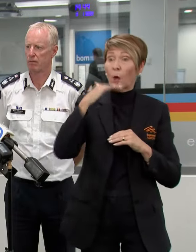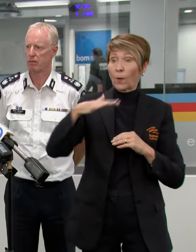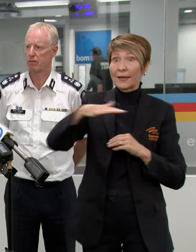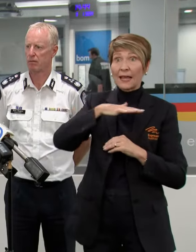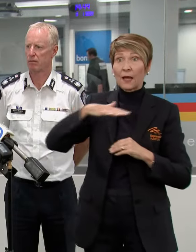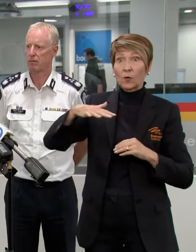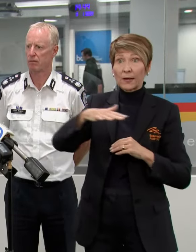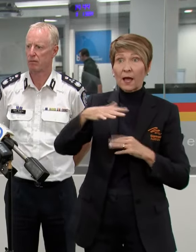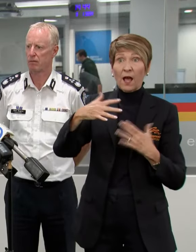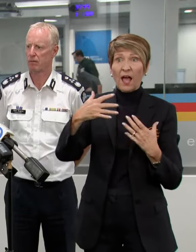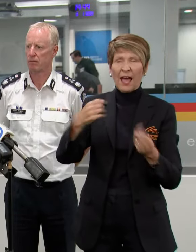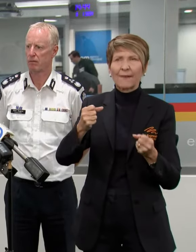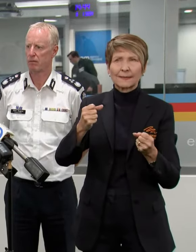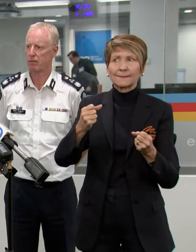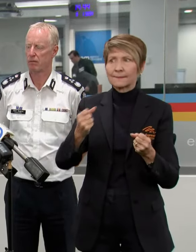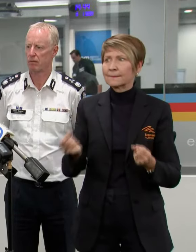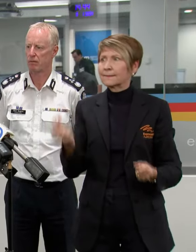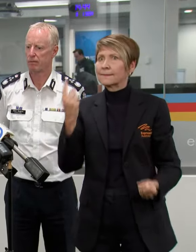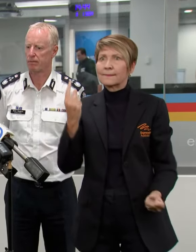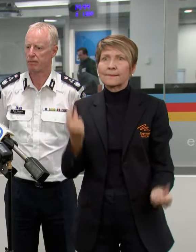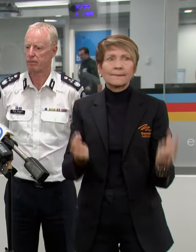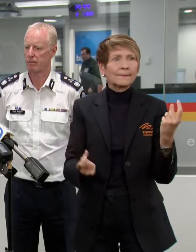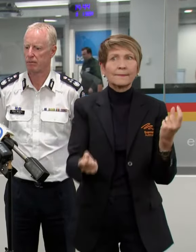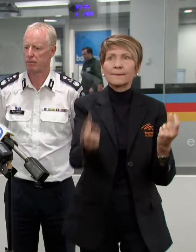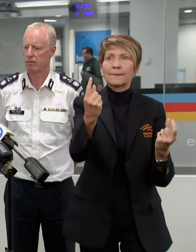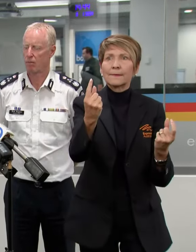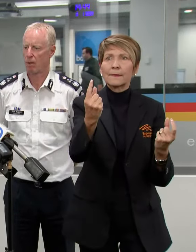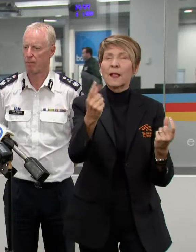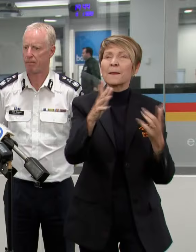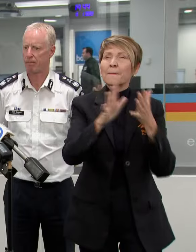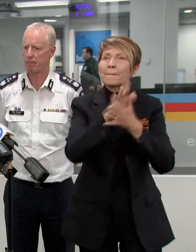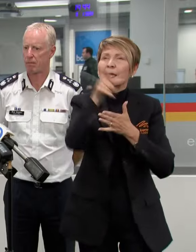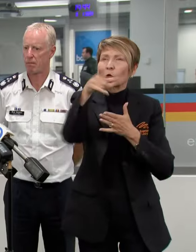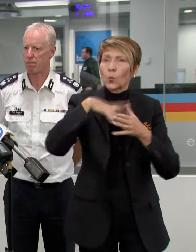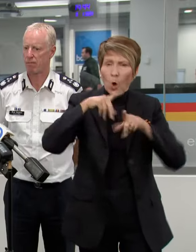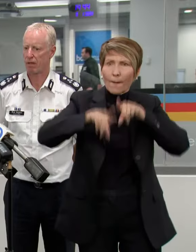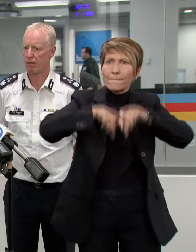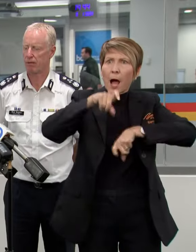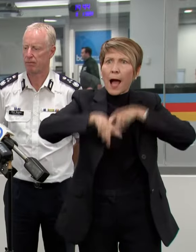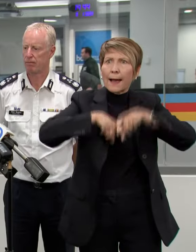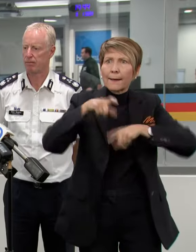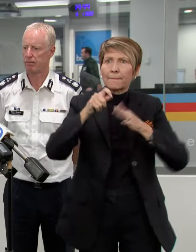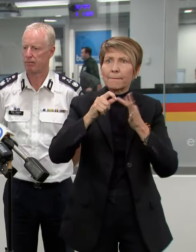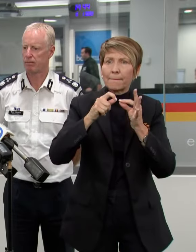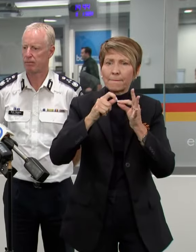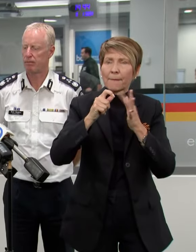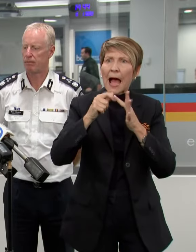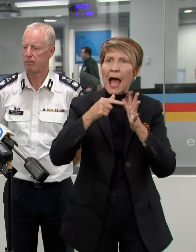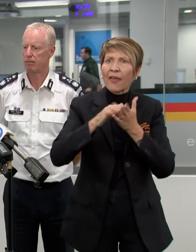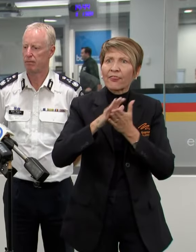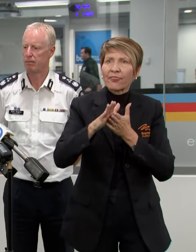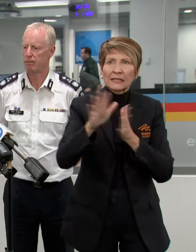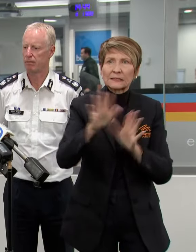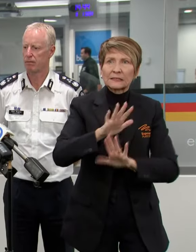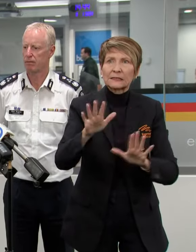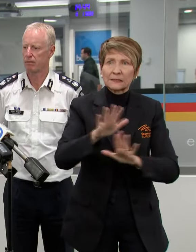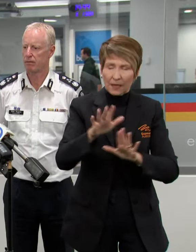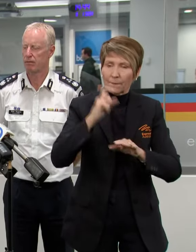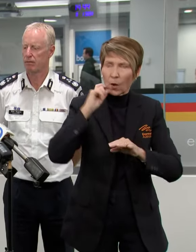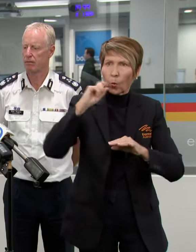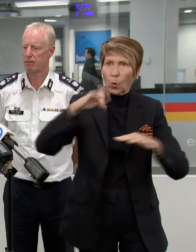out in our communities. And this means the likes of bike paths and local roads will be impacted by those flood waters.